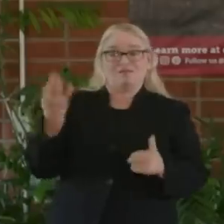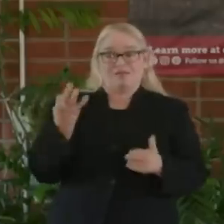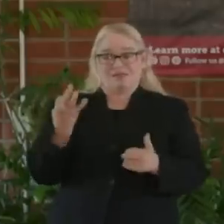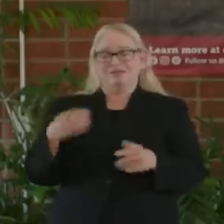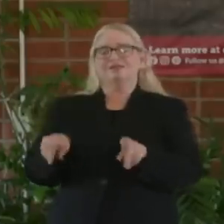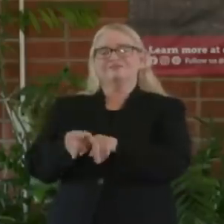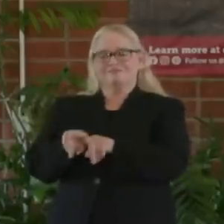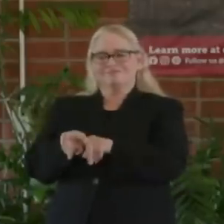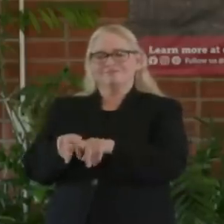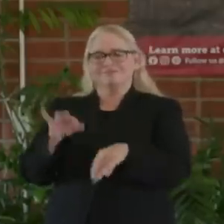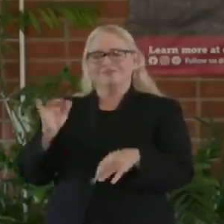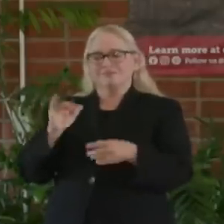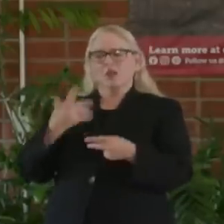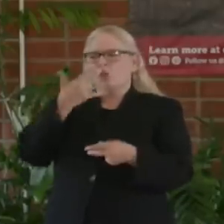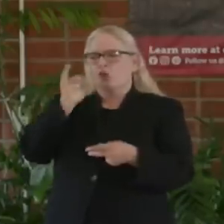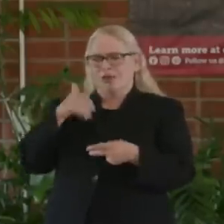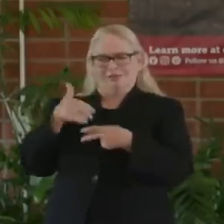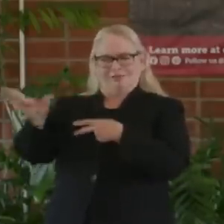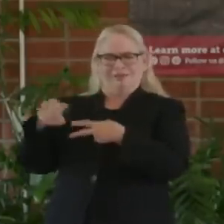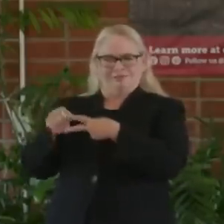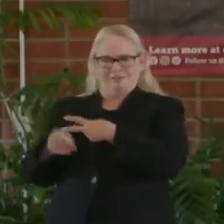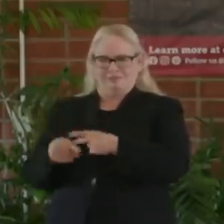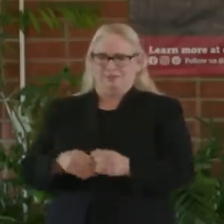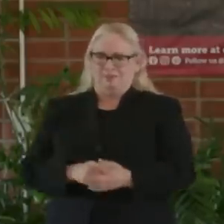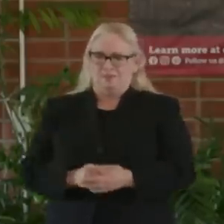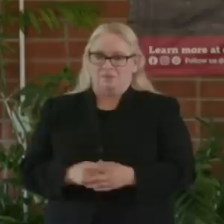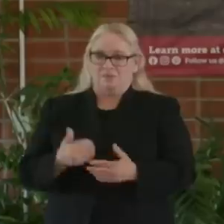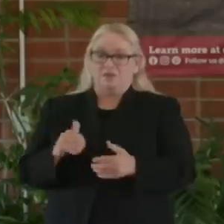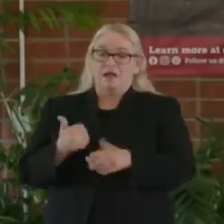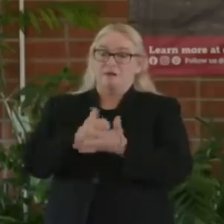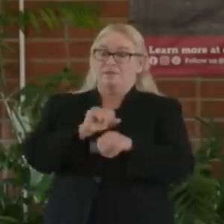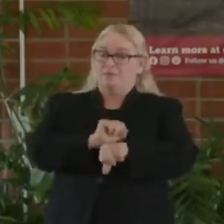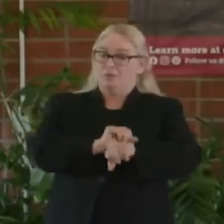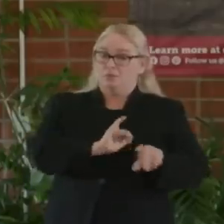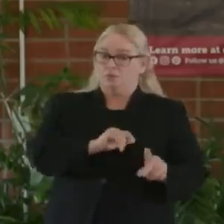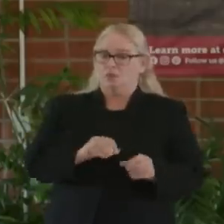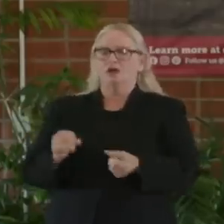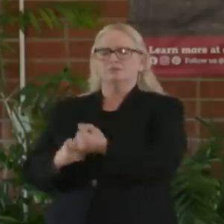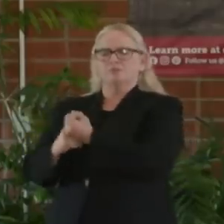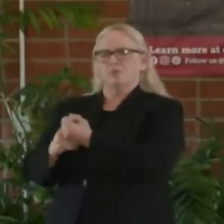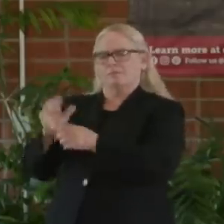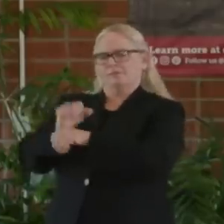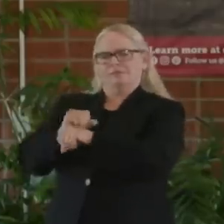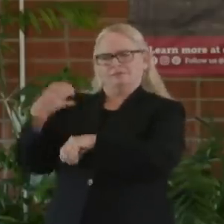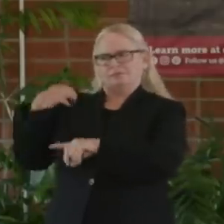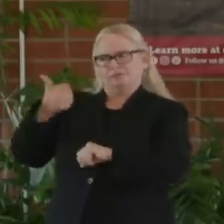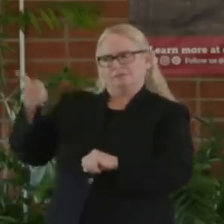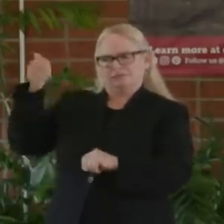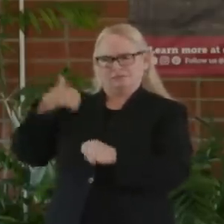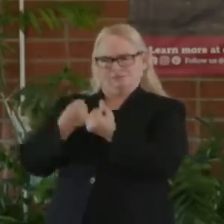disproportionately engaging our employers, not in a punitive mindset, but a supportive mindset,